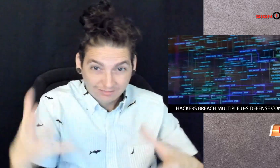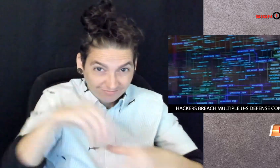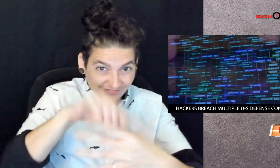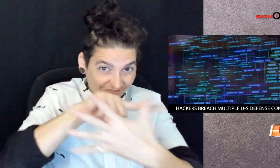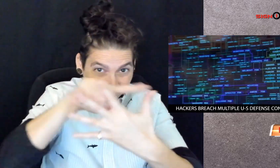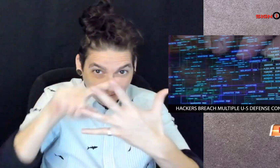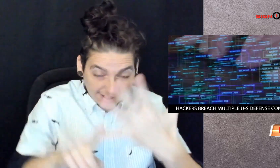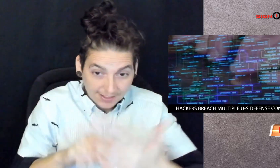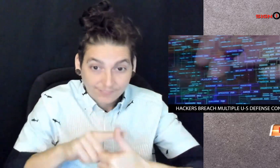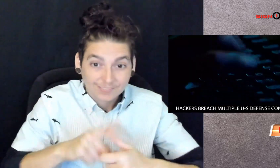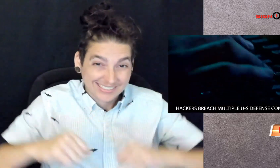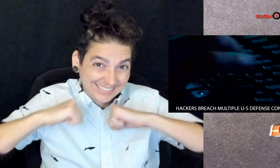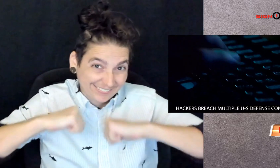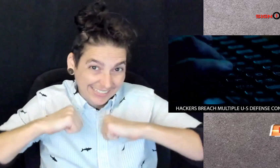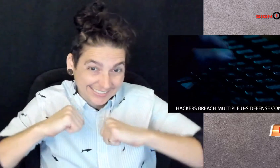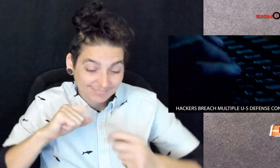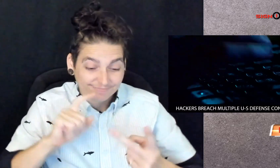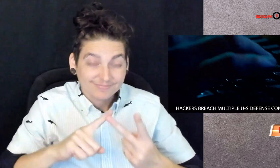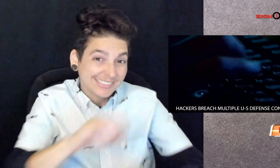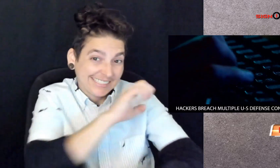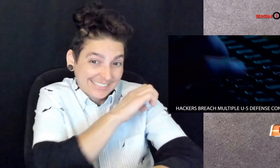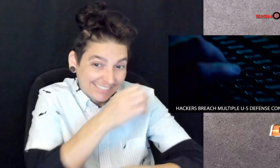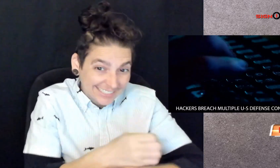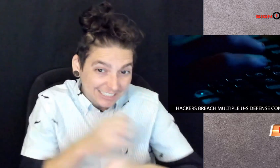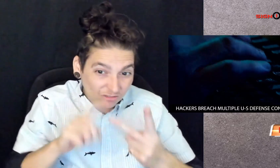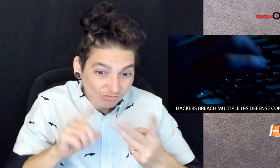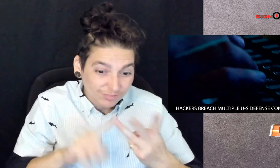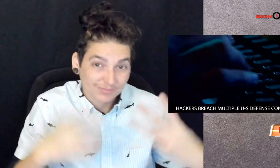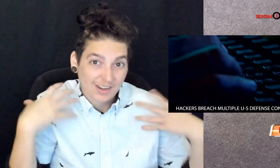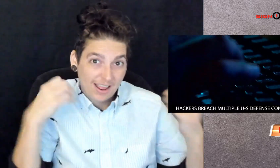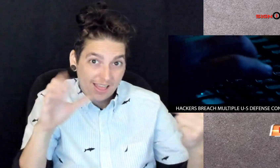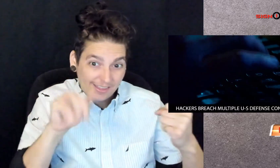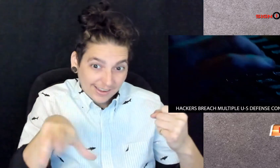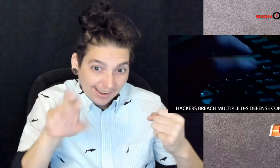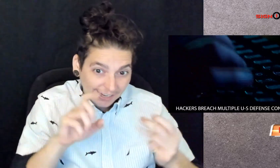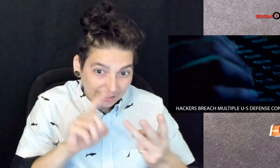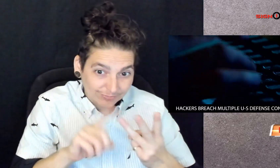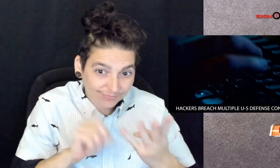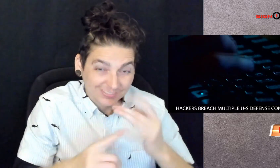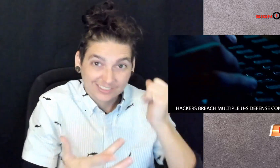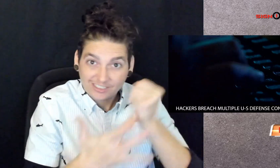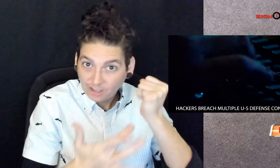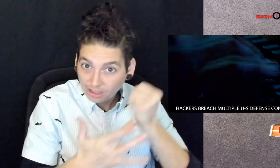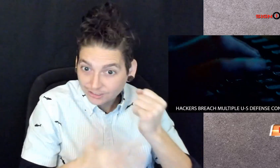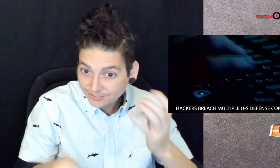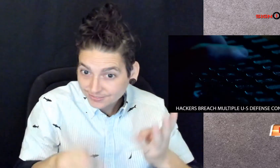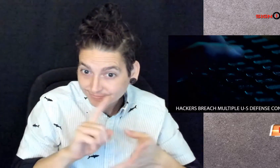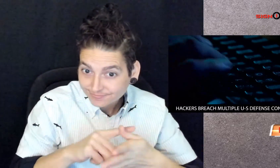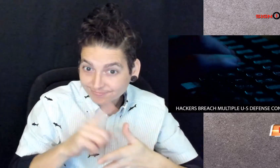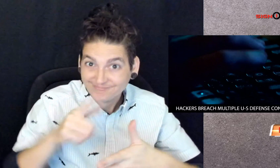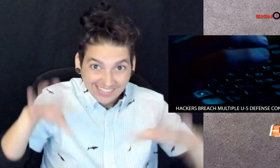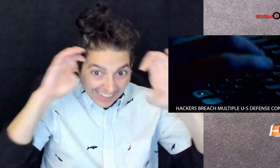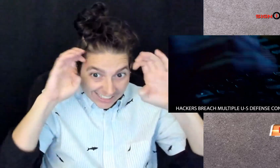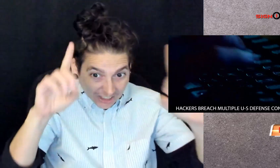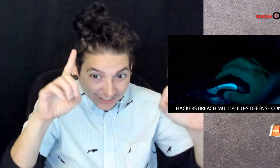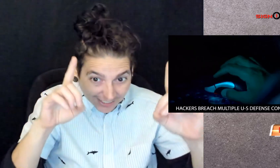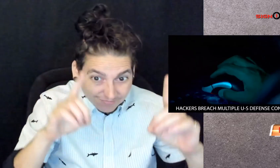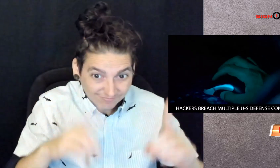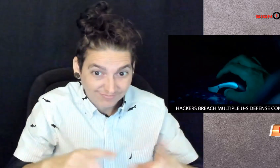in the defense, energy, health care, technology, and education